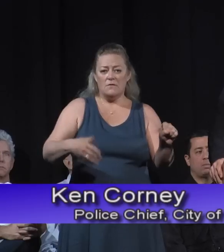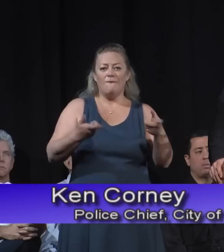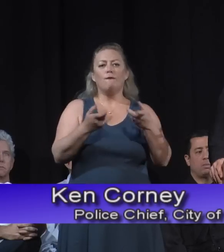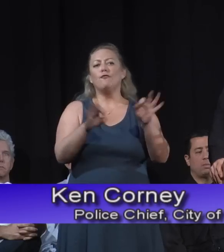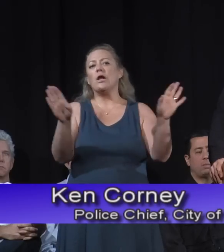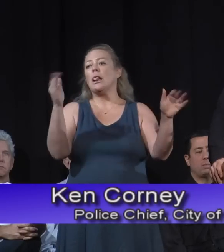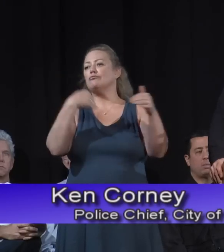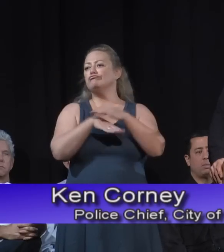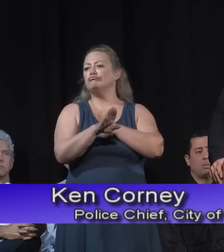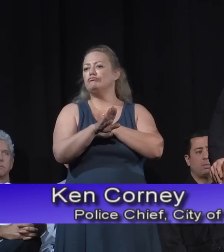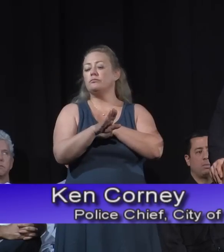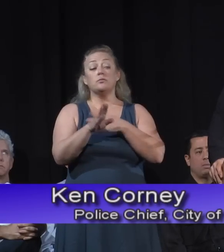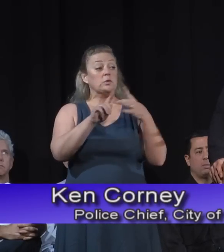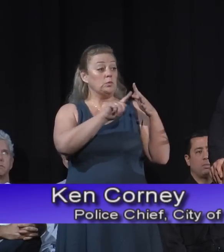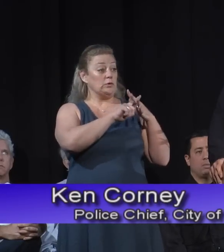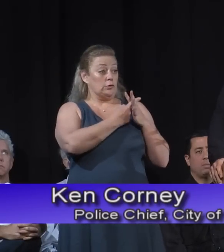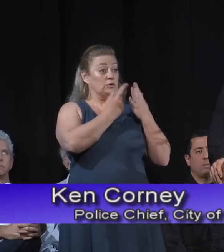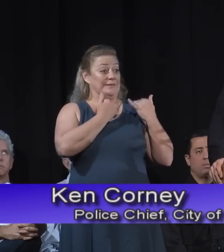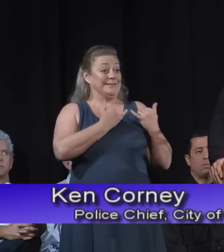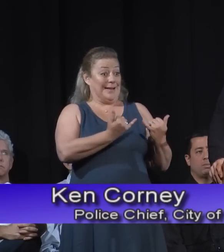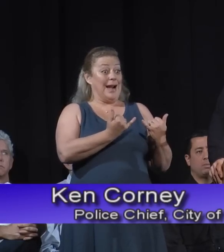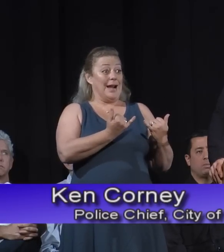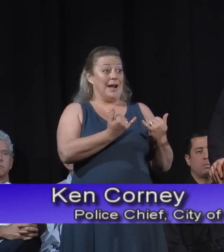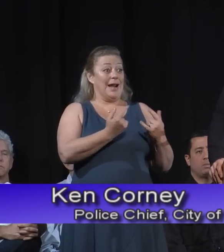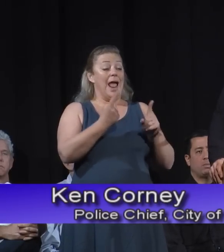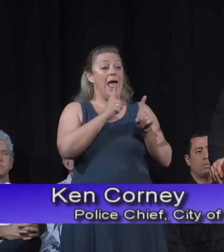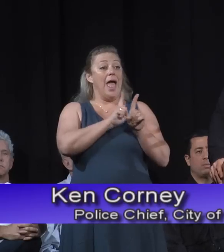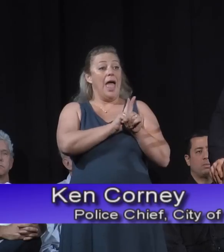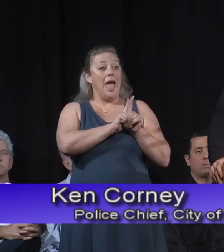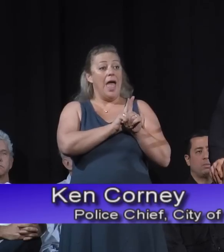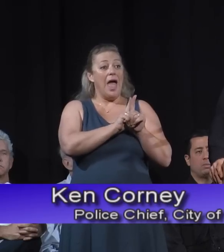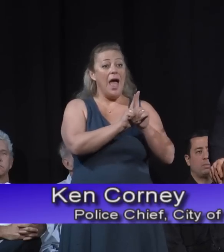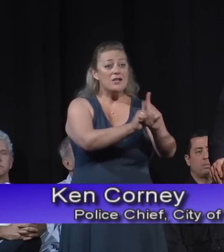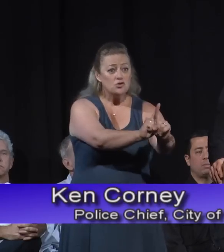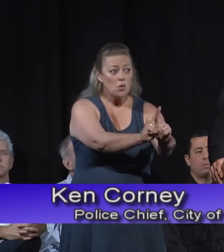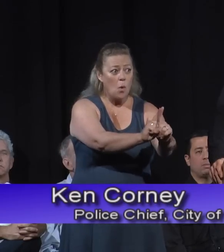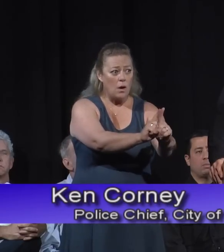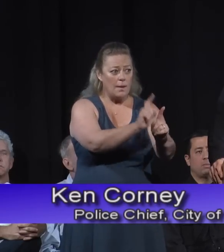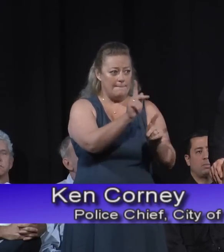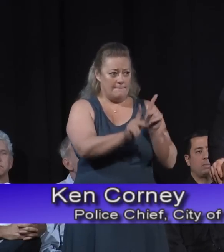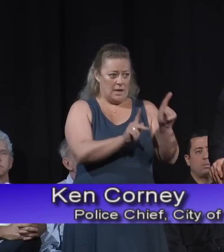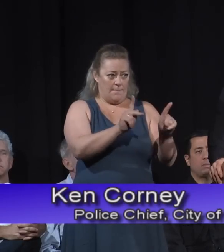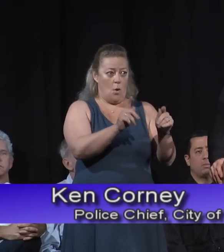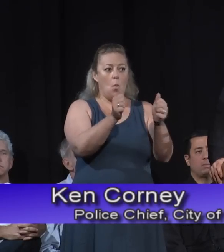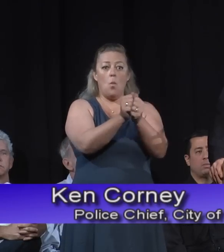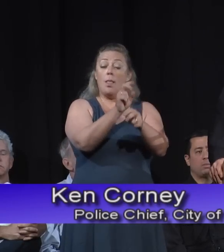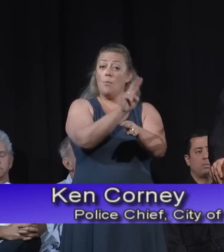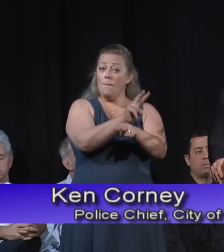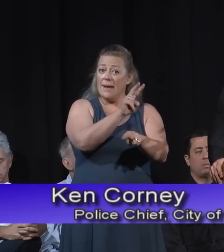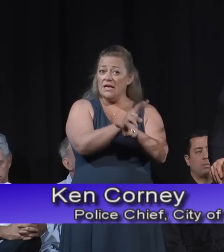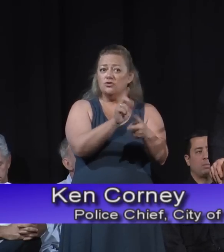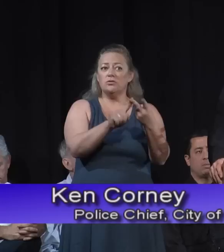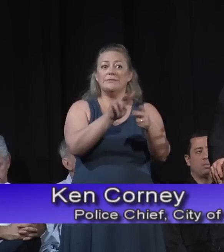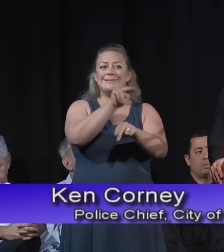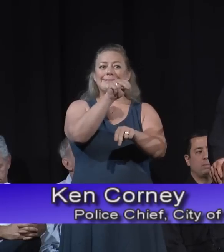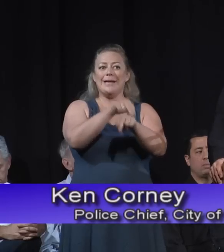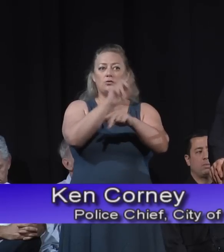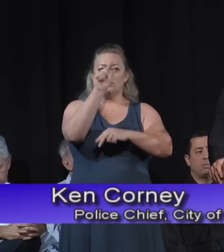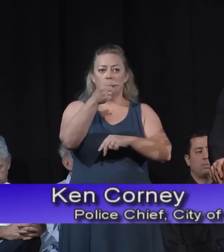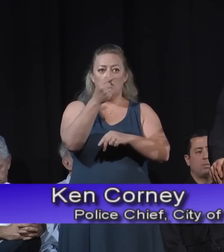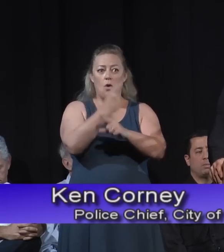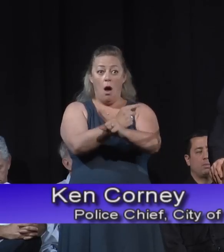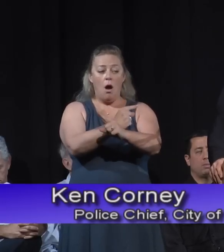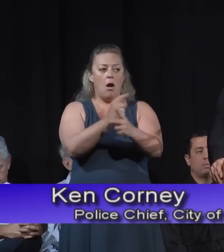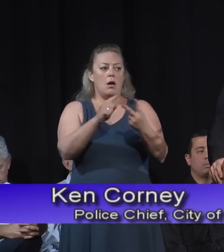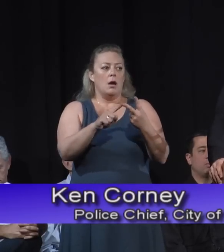as many of you know, and we'll doing it tomorrow, too, escorting people to their homes. We have the assistance of probation, the National Guard, Ventura police